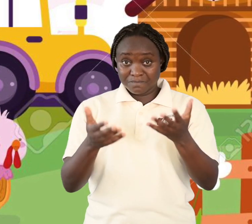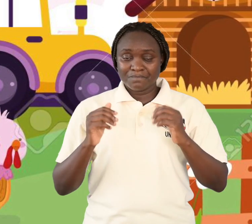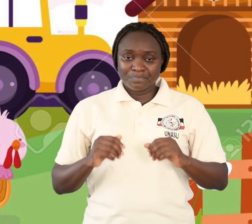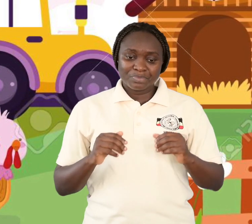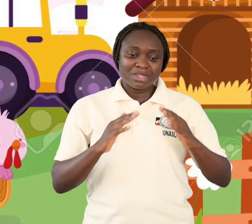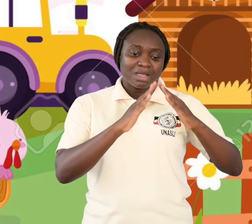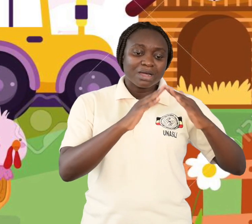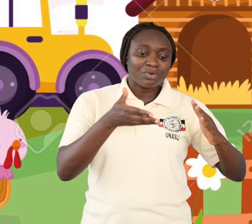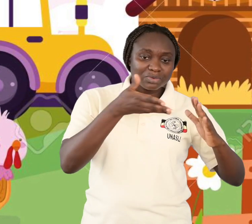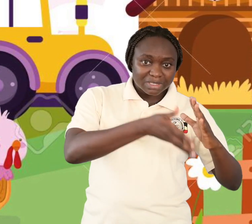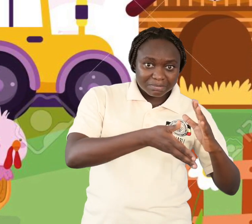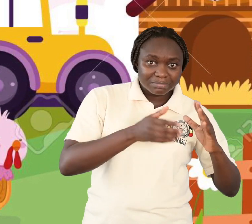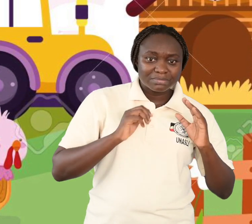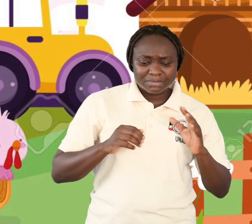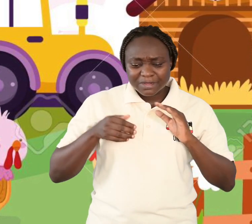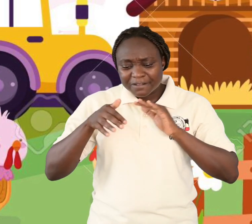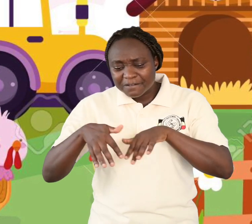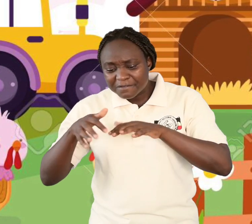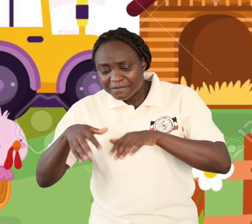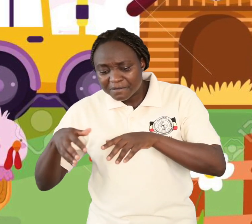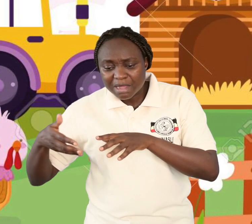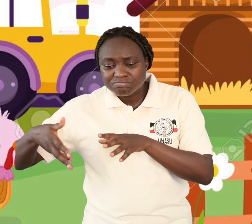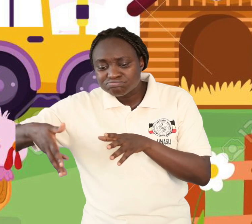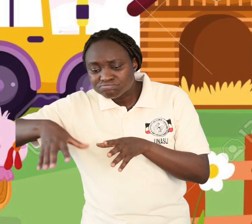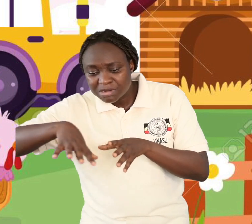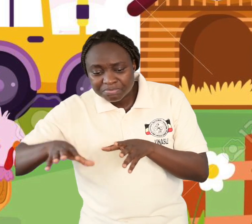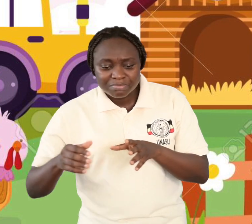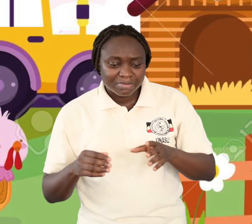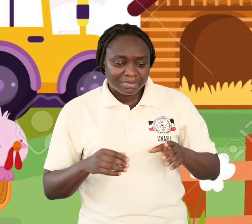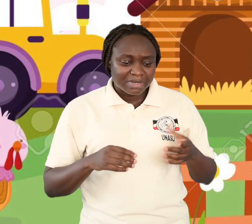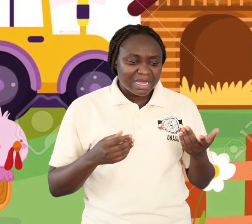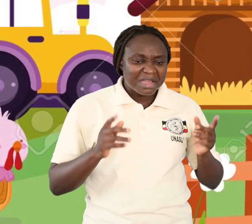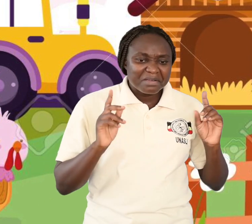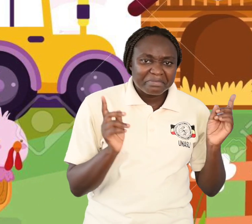surrounds the gardens and the animals.